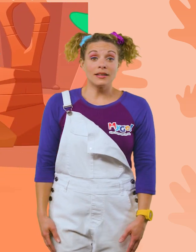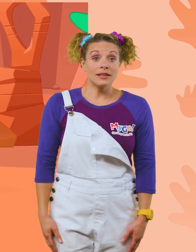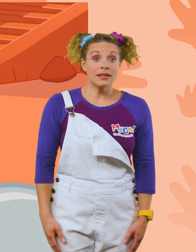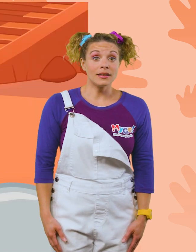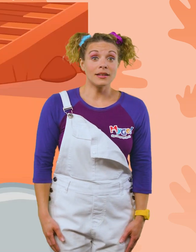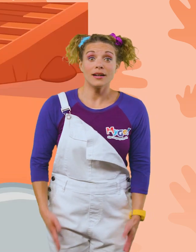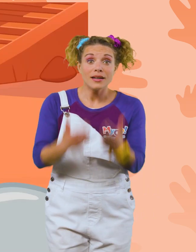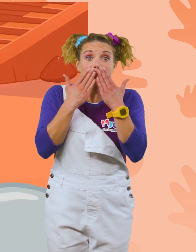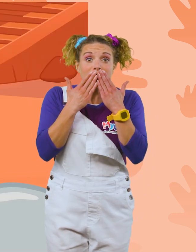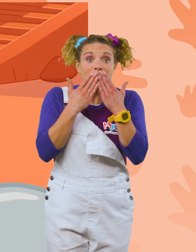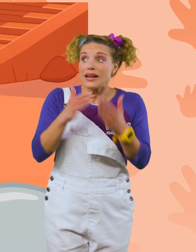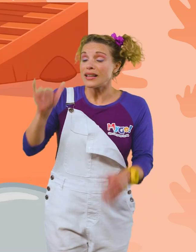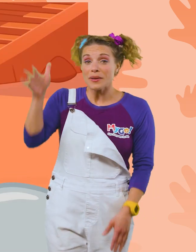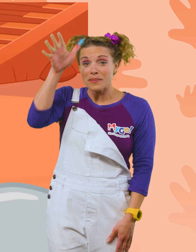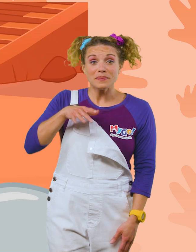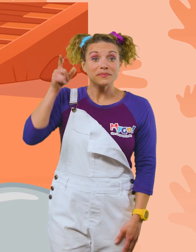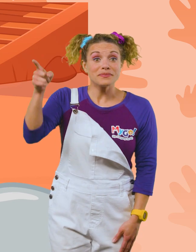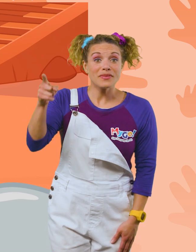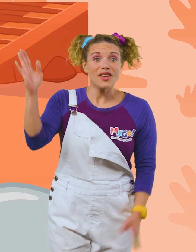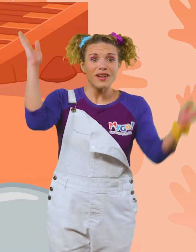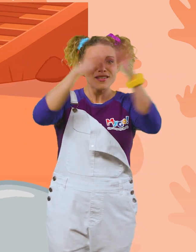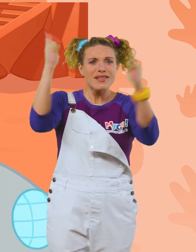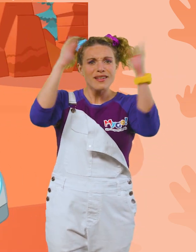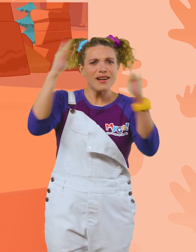Oh no, that man over there is in trouble.